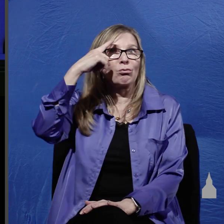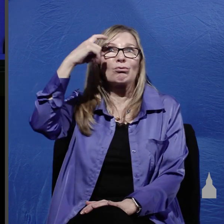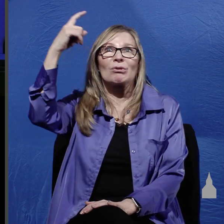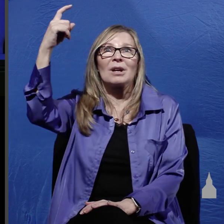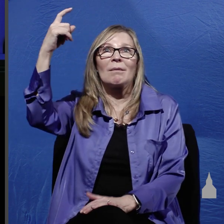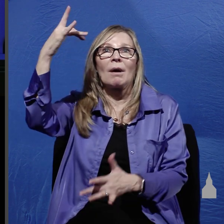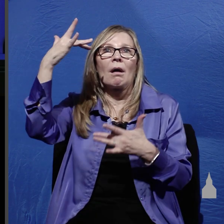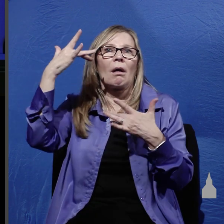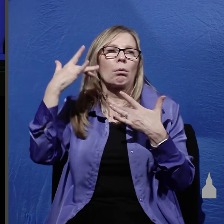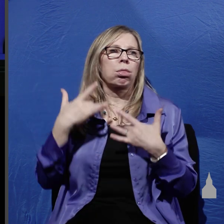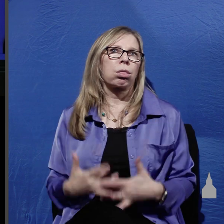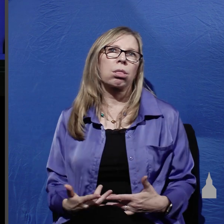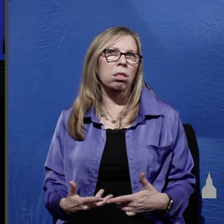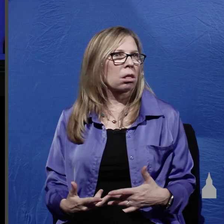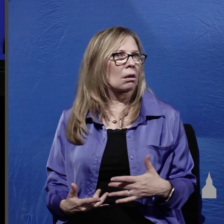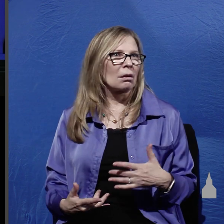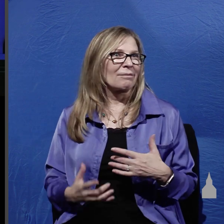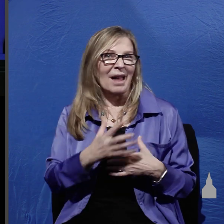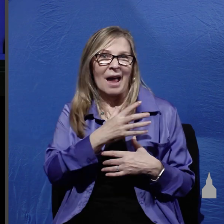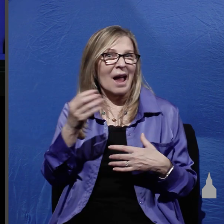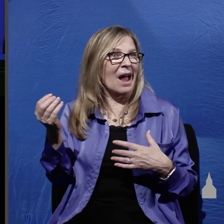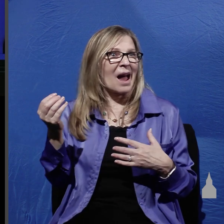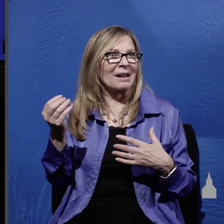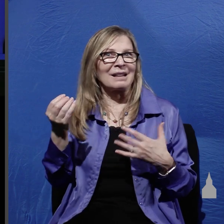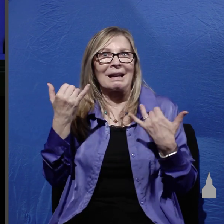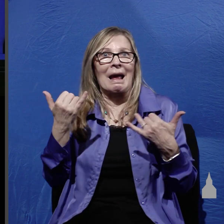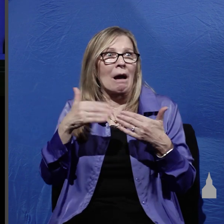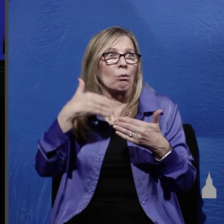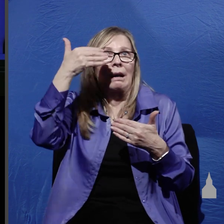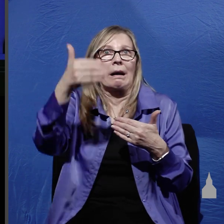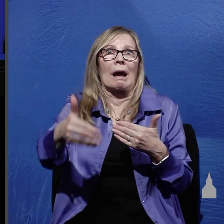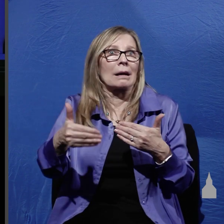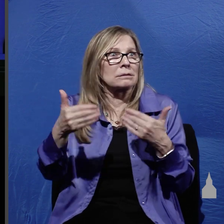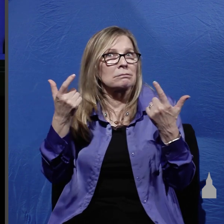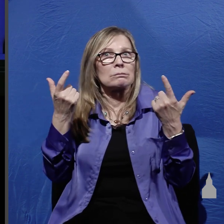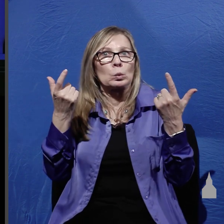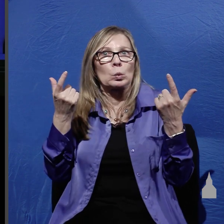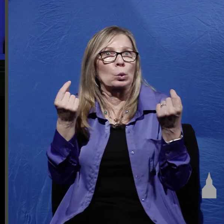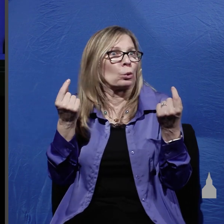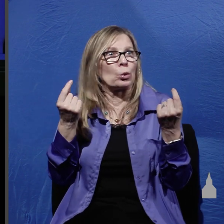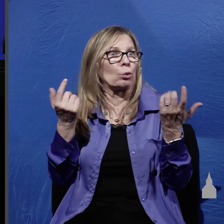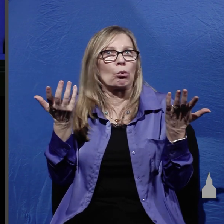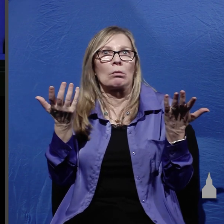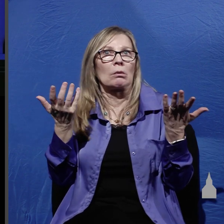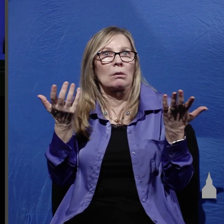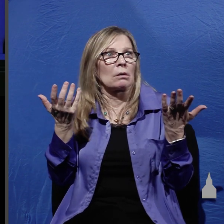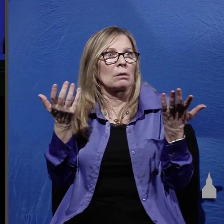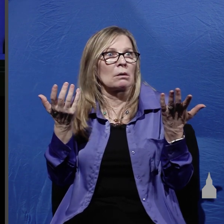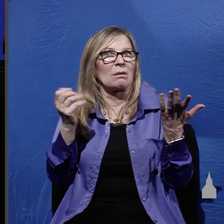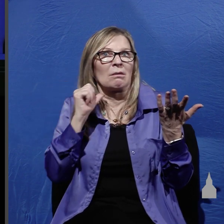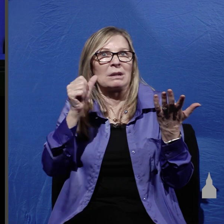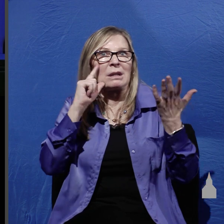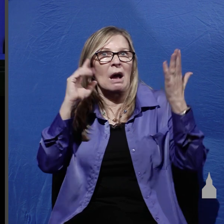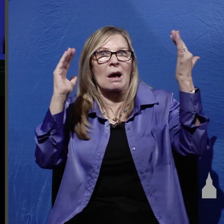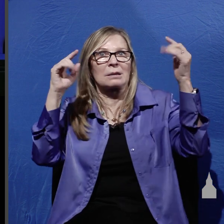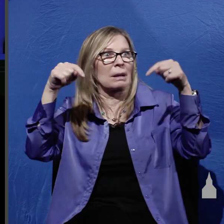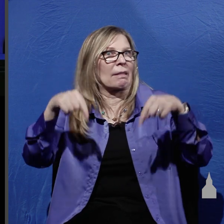but also because they were completely uncertain as to what to do now what do we do next we didn't we didn't anticipate this we're not